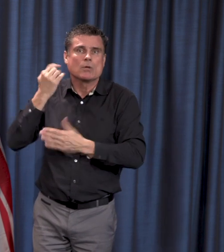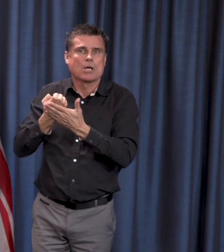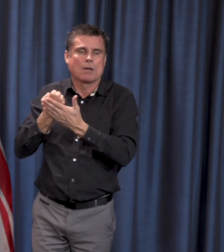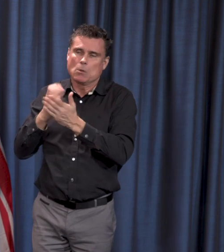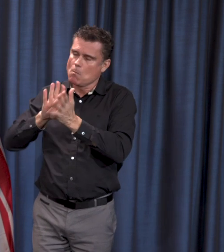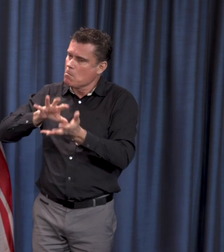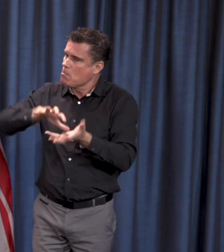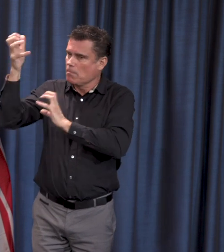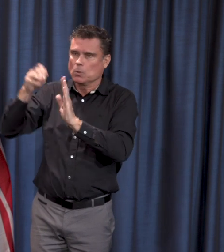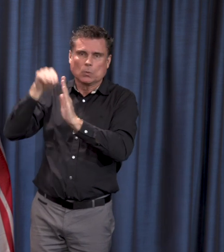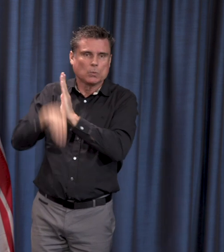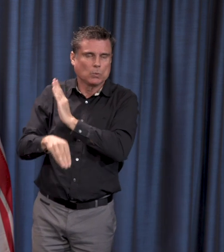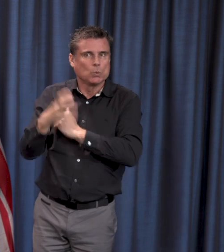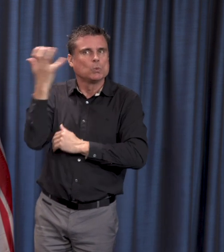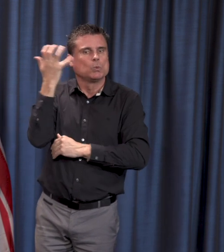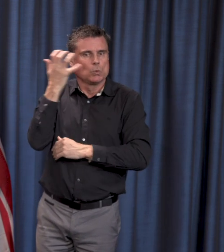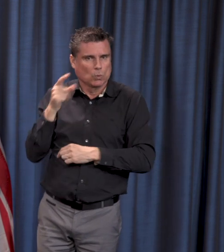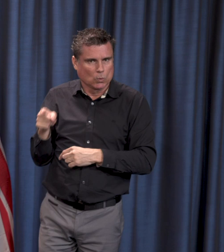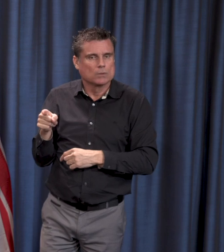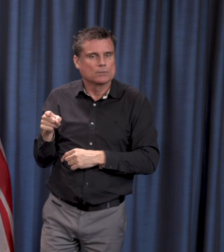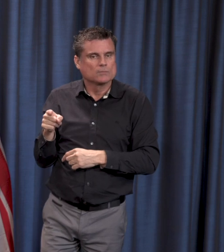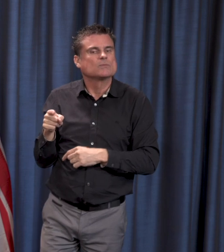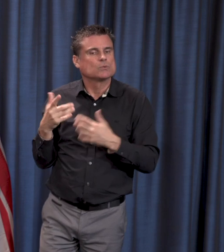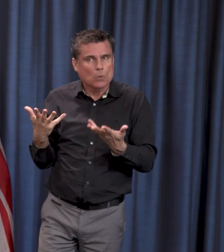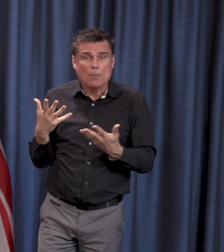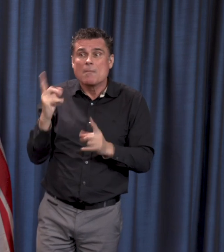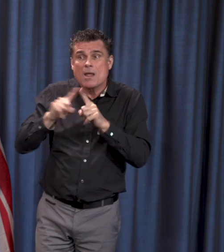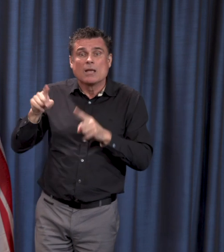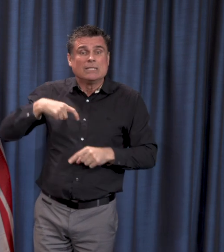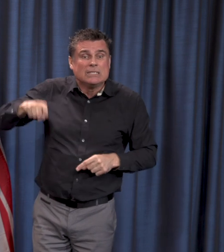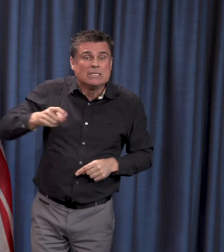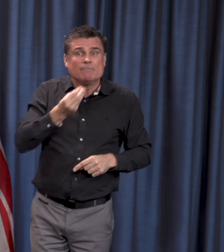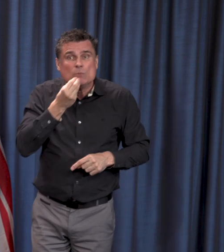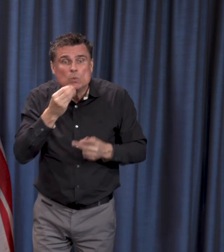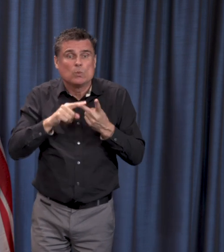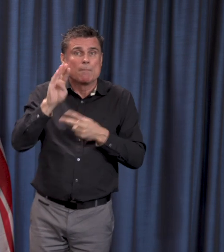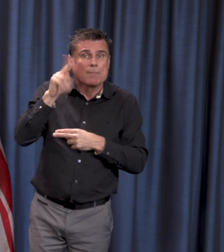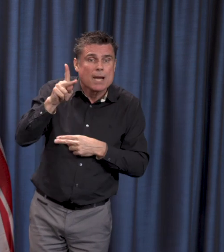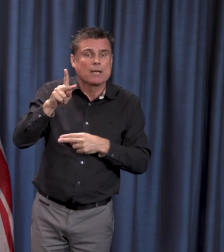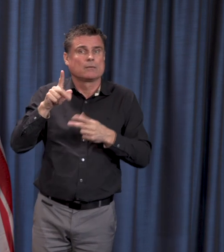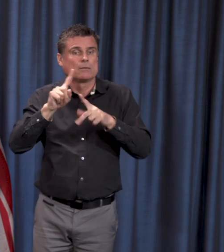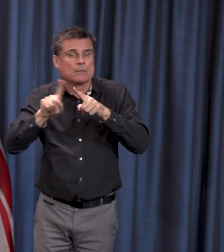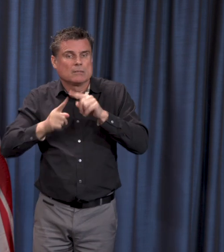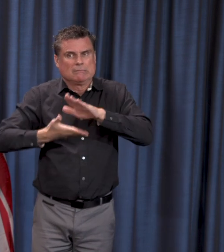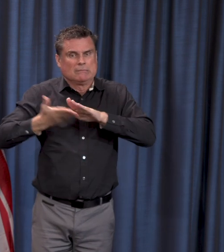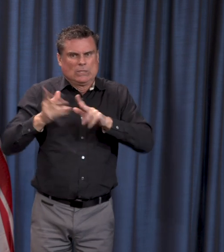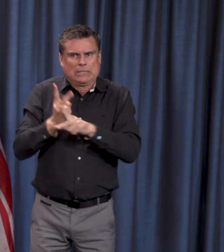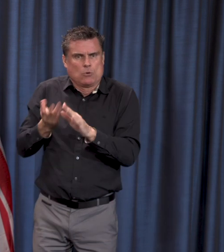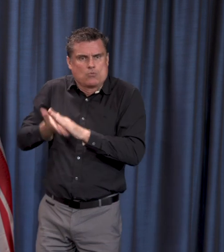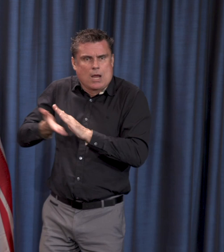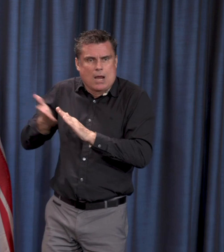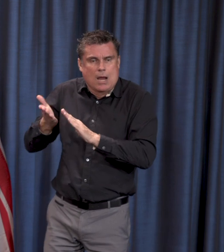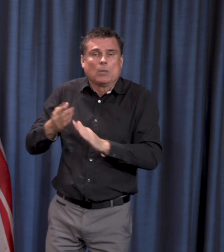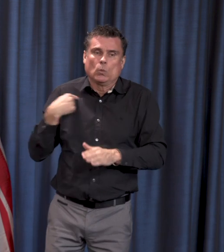medicine and the other services that keep our society going and allow us to implement these extraordinary measures, these orders from